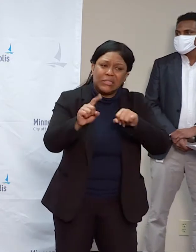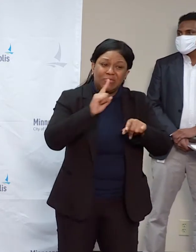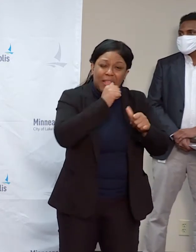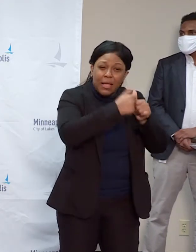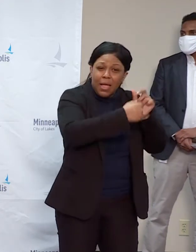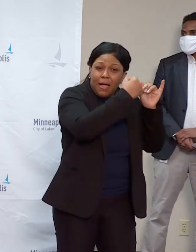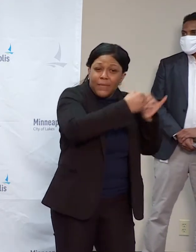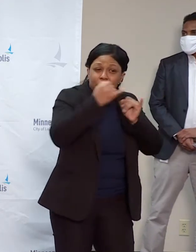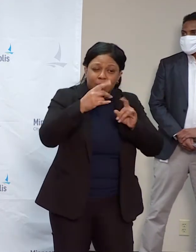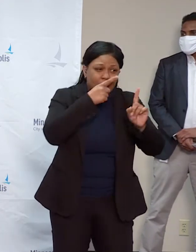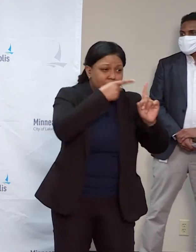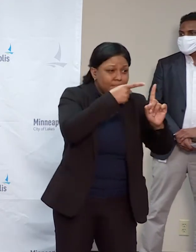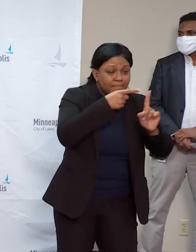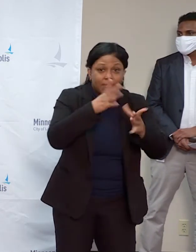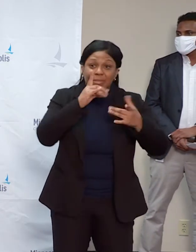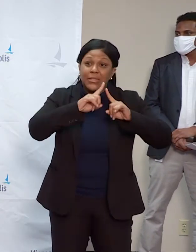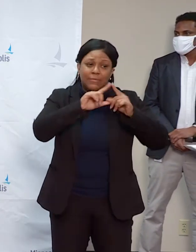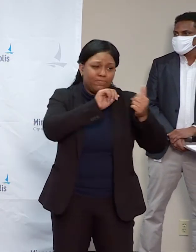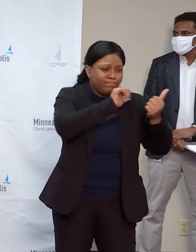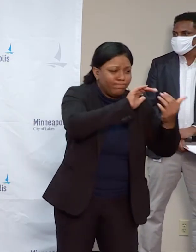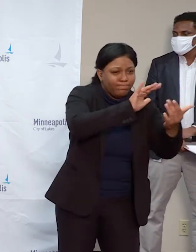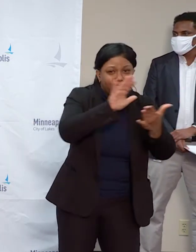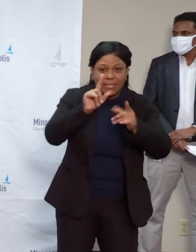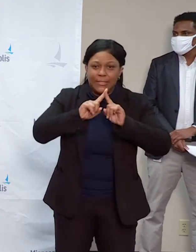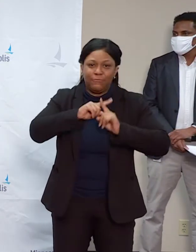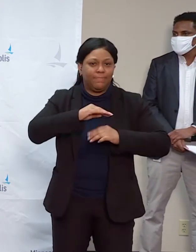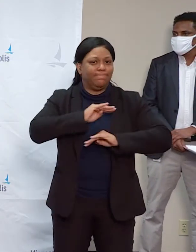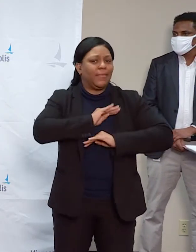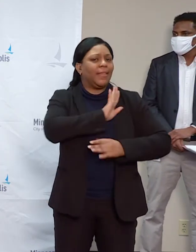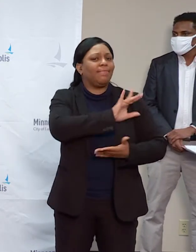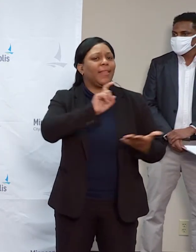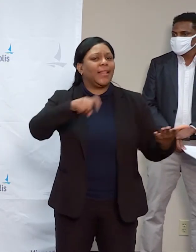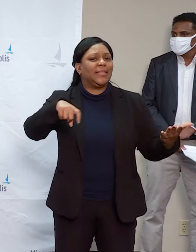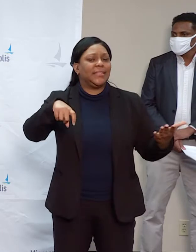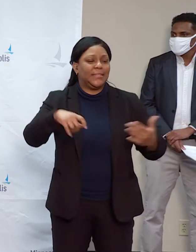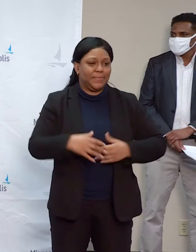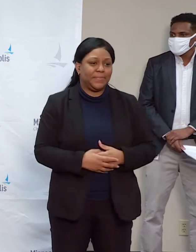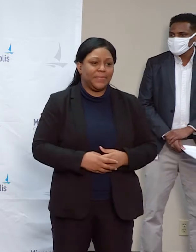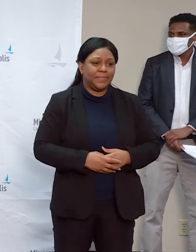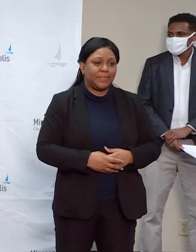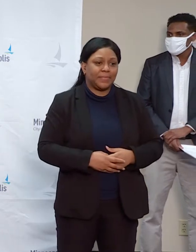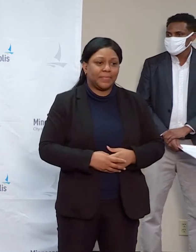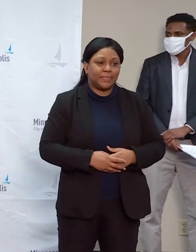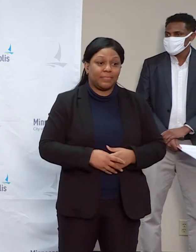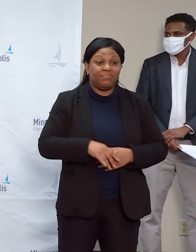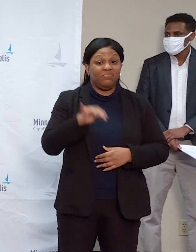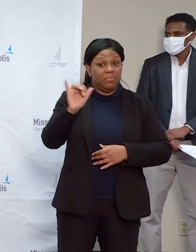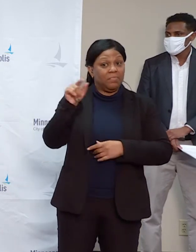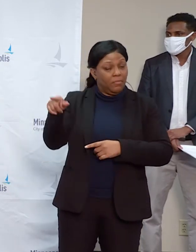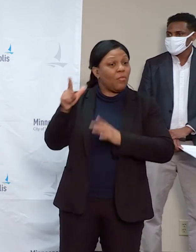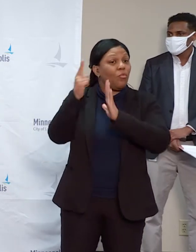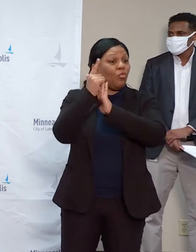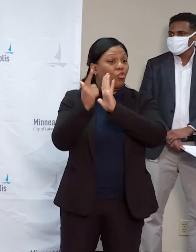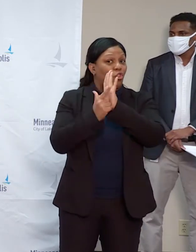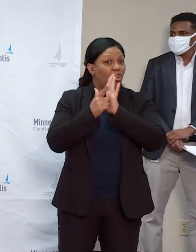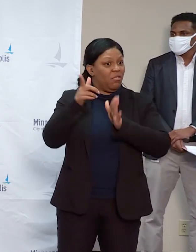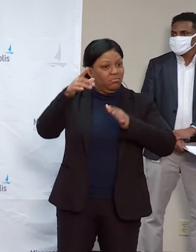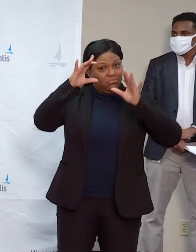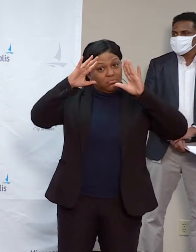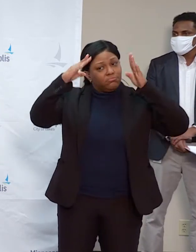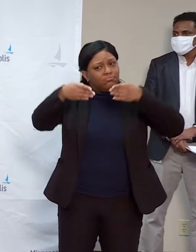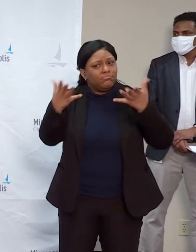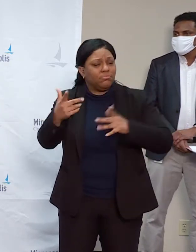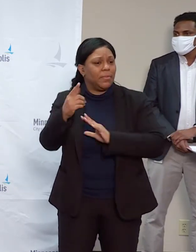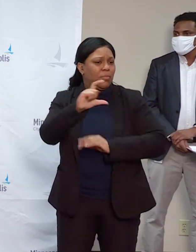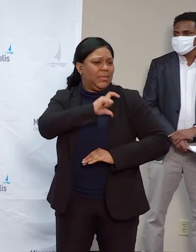Specific areas of law enforcement will be handled by another press conference later today at the EOTF. However, Chief